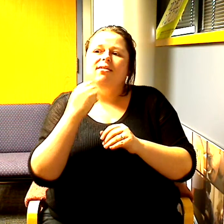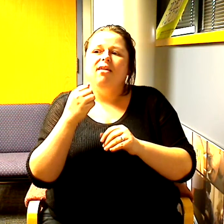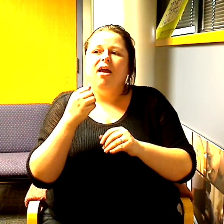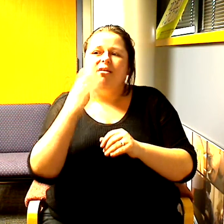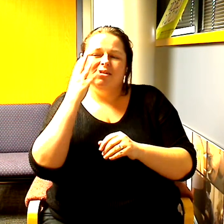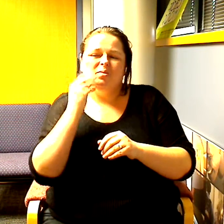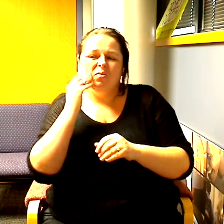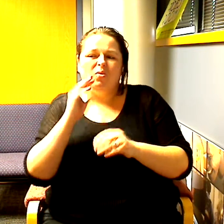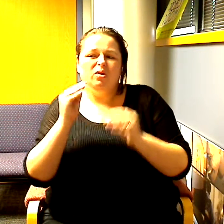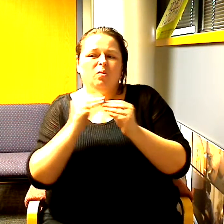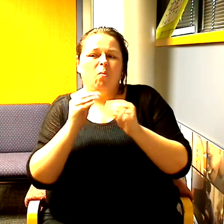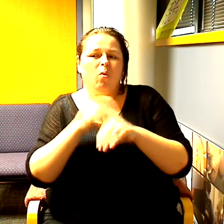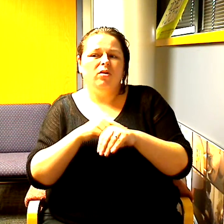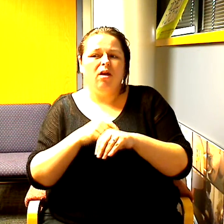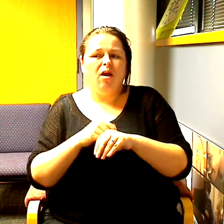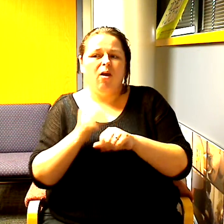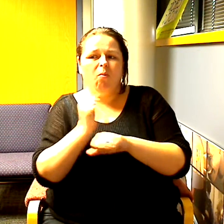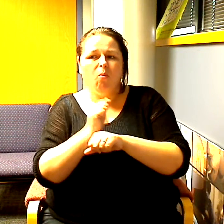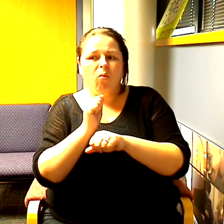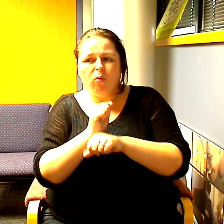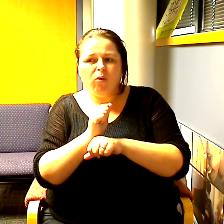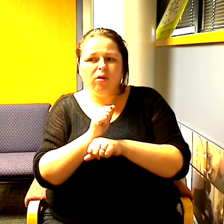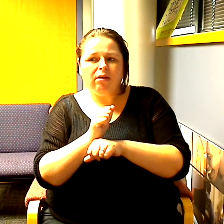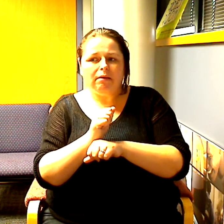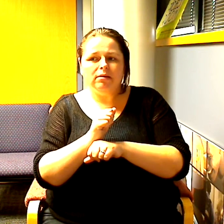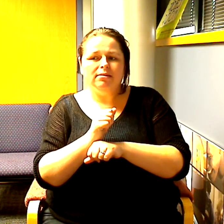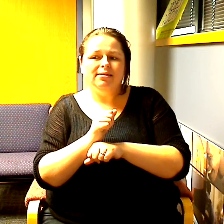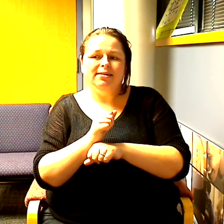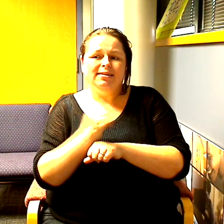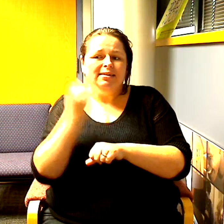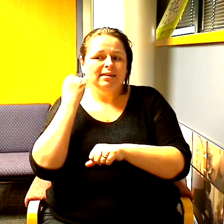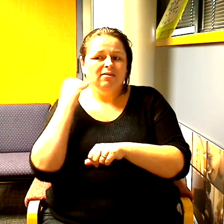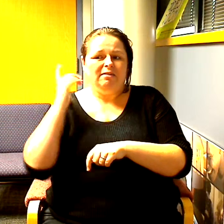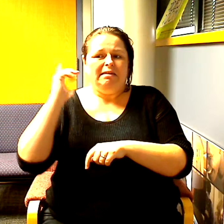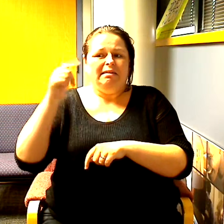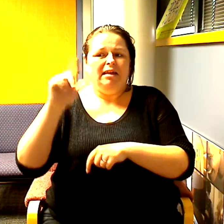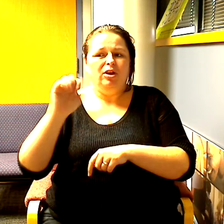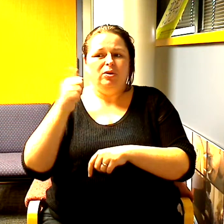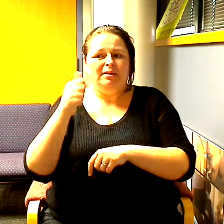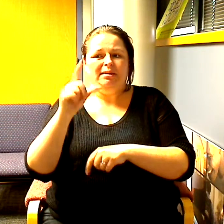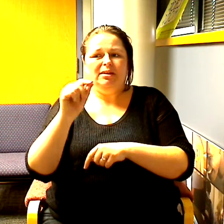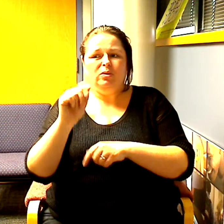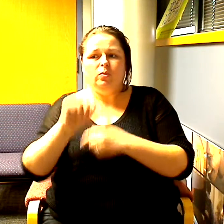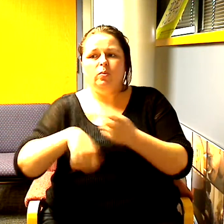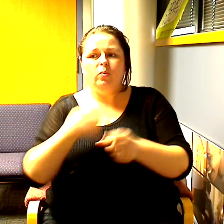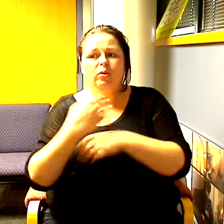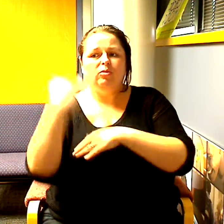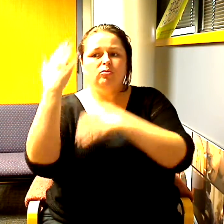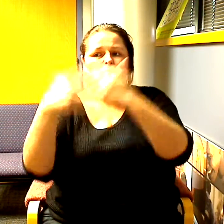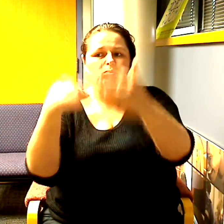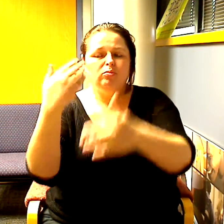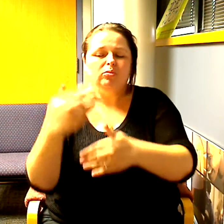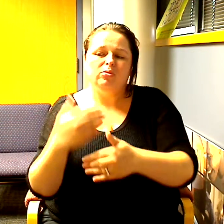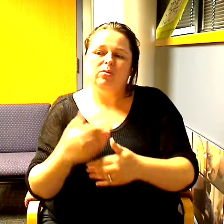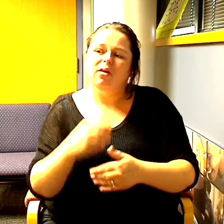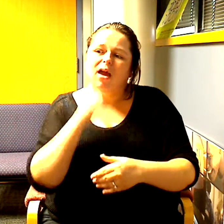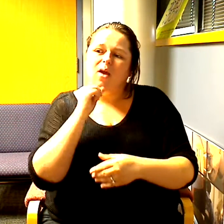because maybe then I wouldn't tell the story of how I got my first job or maybe I wouldn't tell the story of how I paid for college which seems so important right now